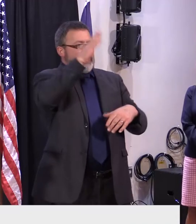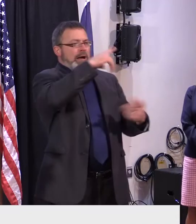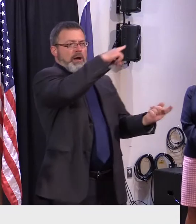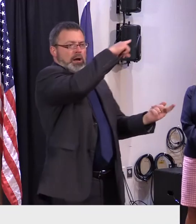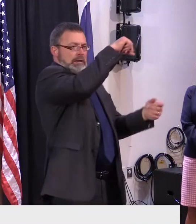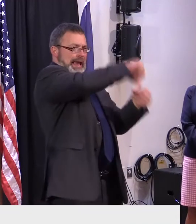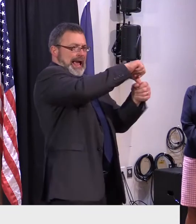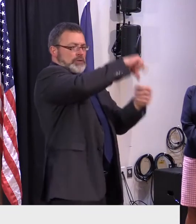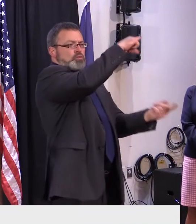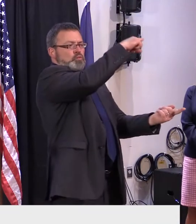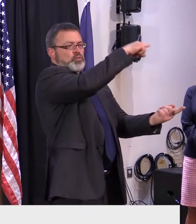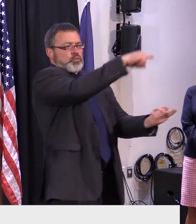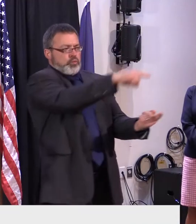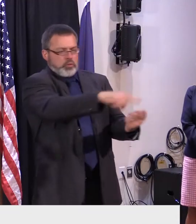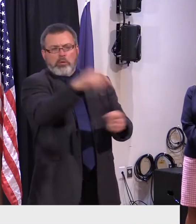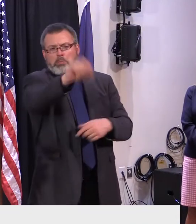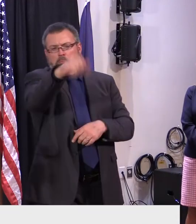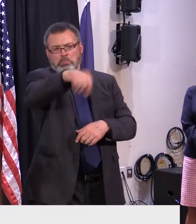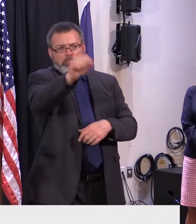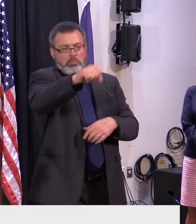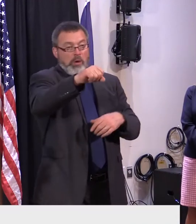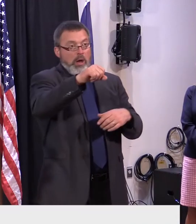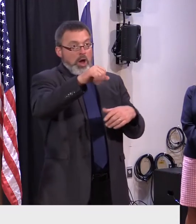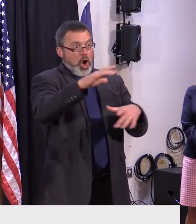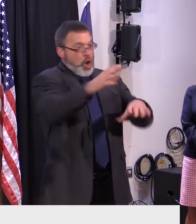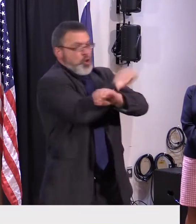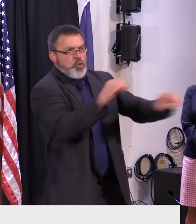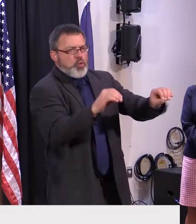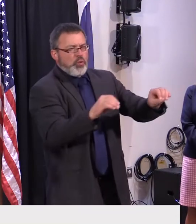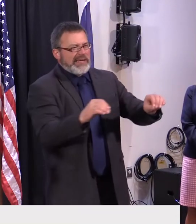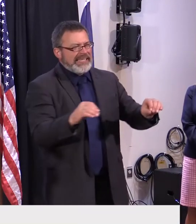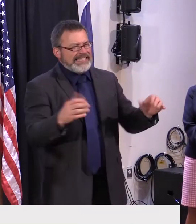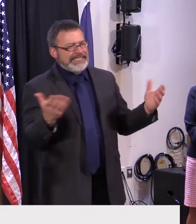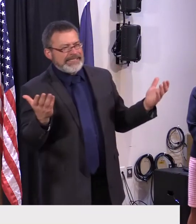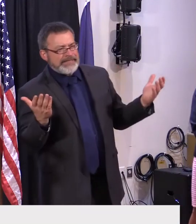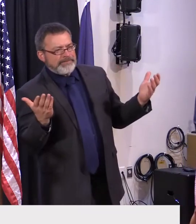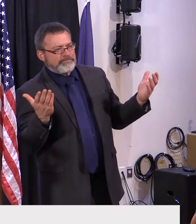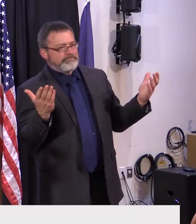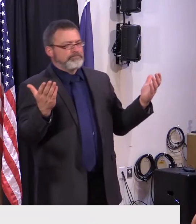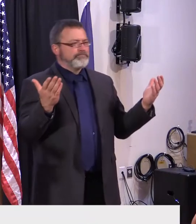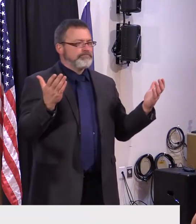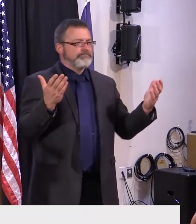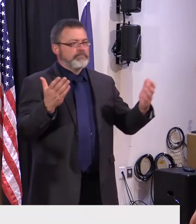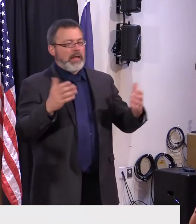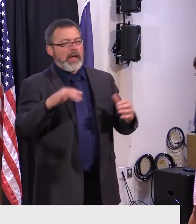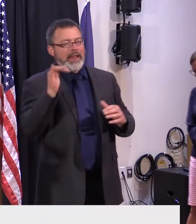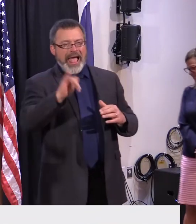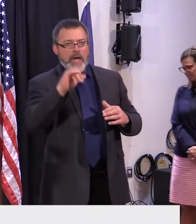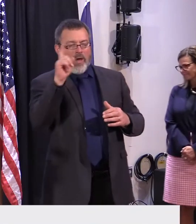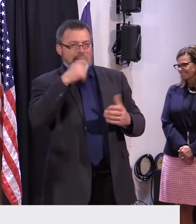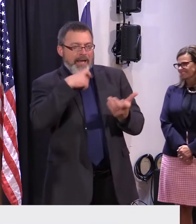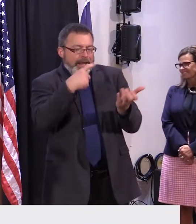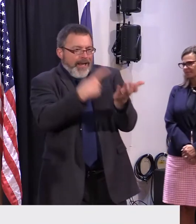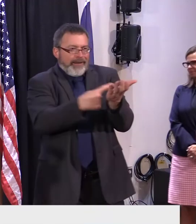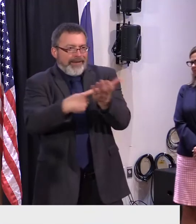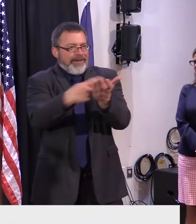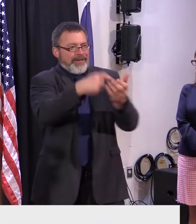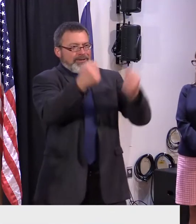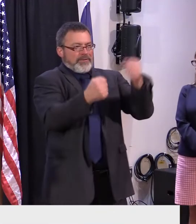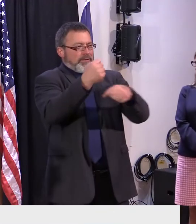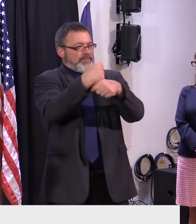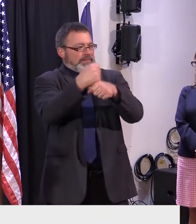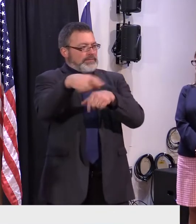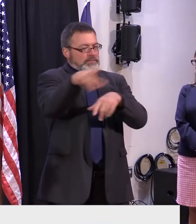uh as soon as possible i think the manufacturers uh need some guidance as well so that we're all on the same page in that regard